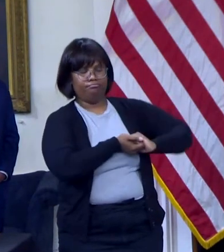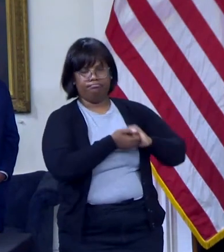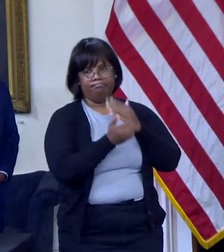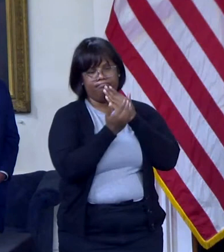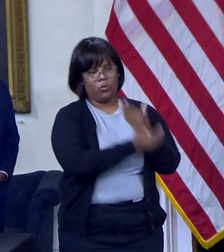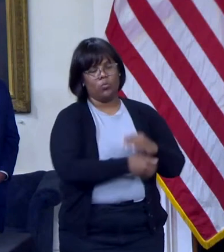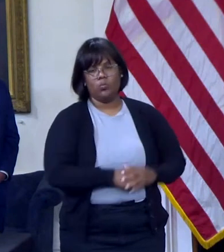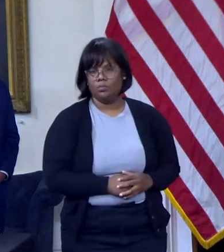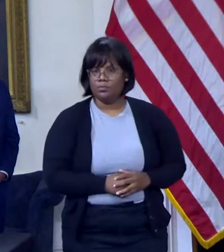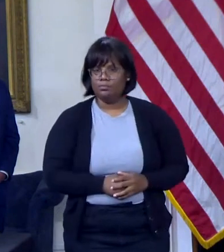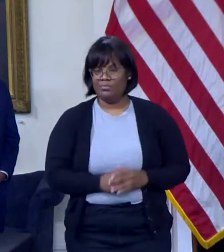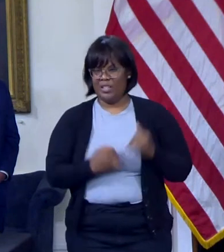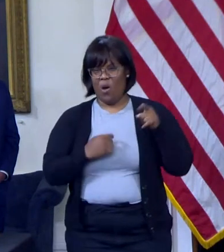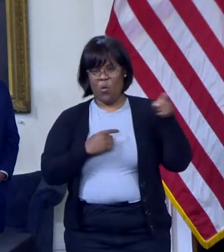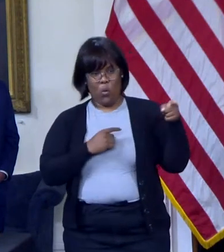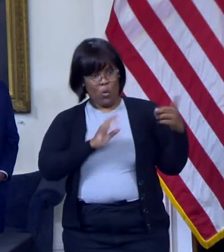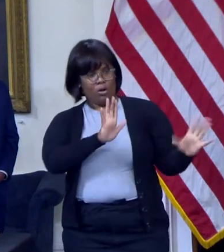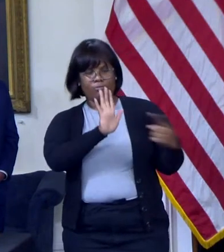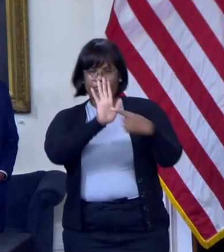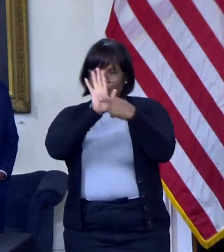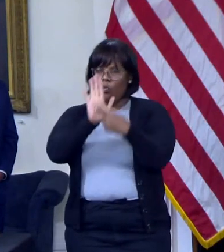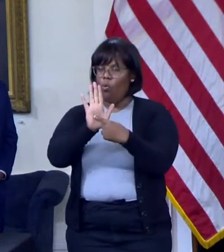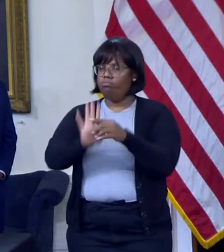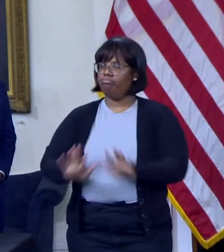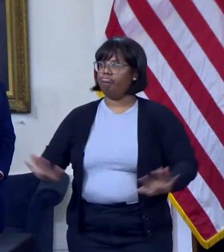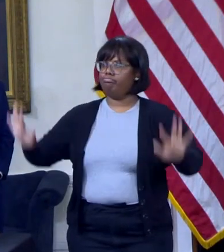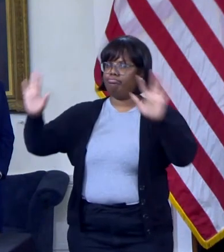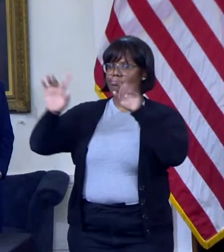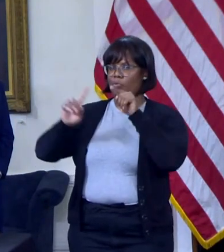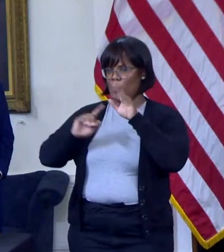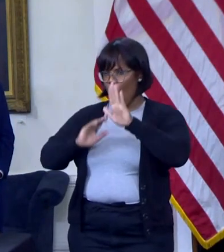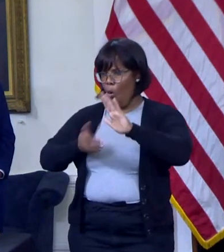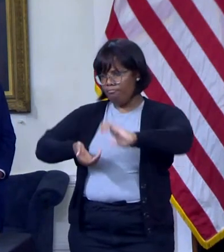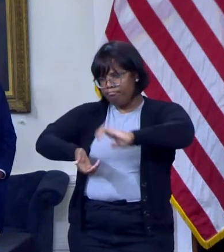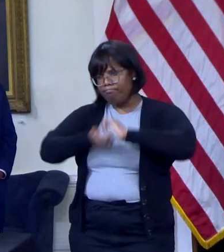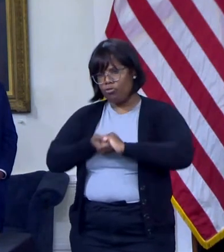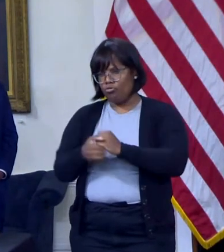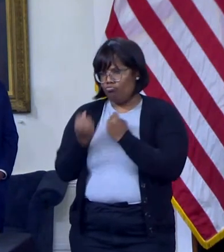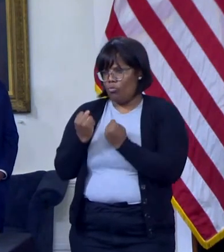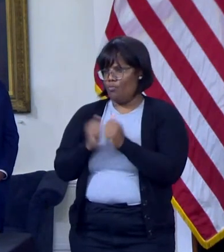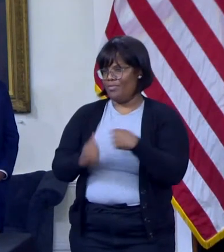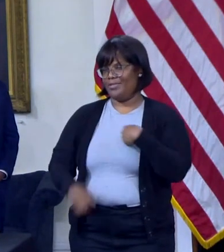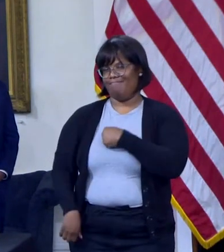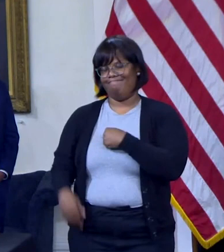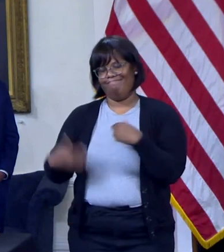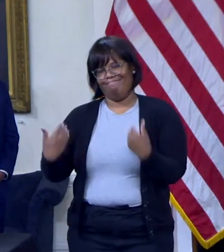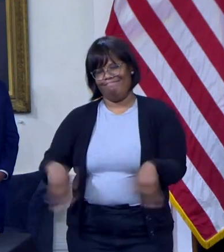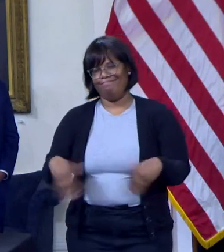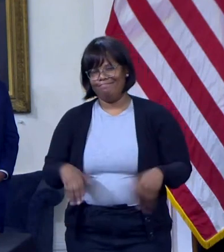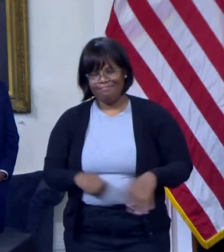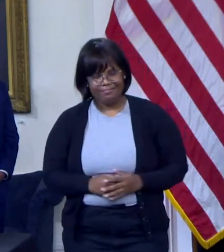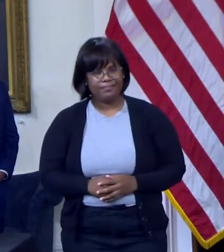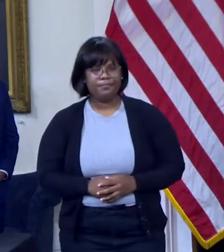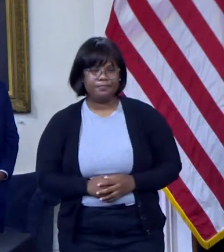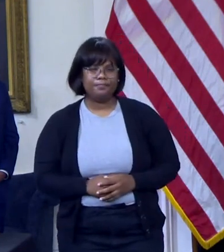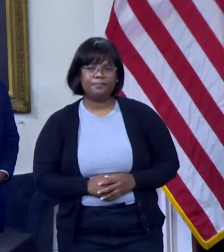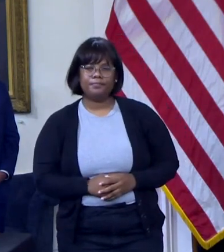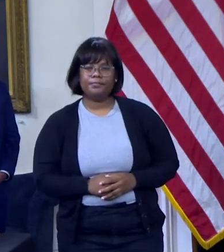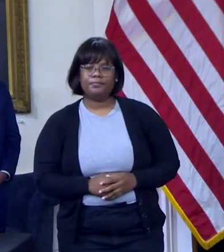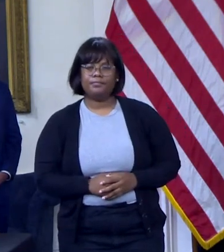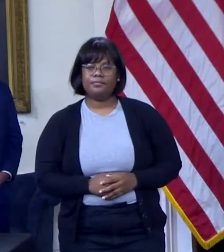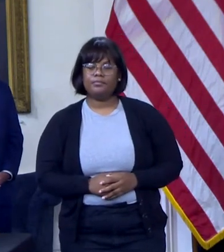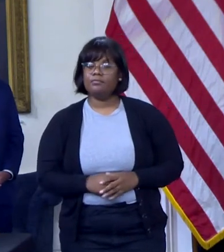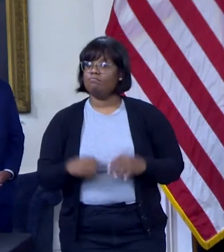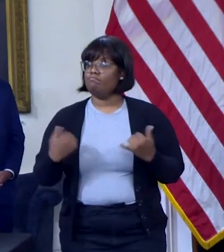example of what that partnership means. When you think about the responsibilities that we in the hospital industry